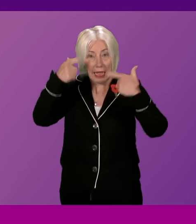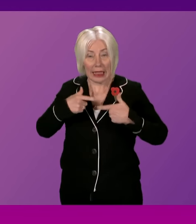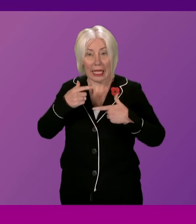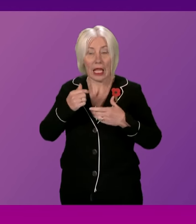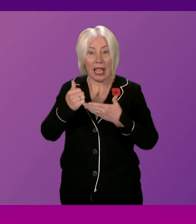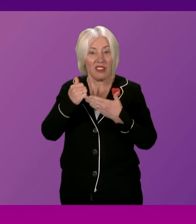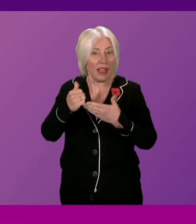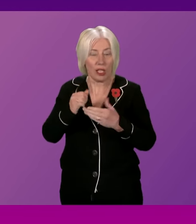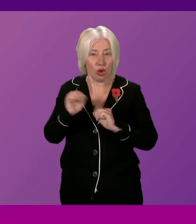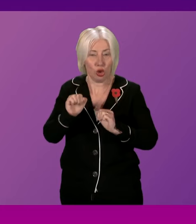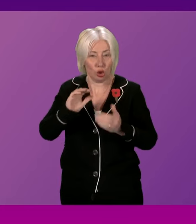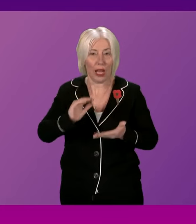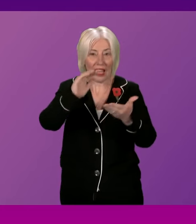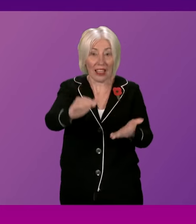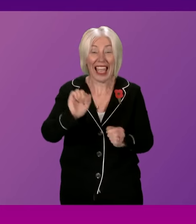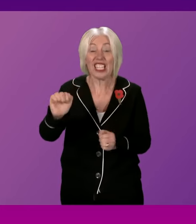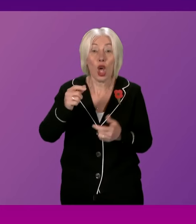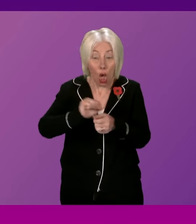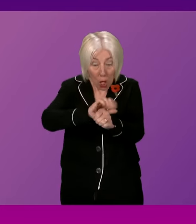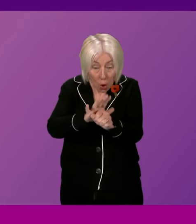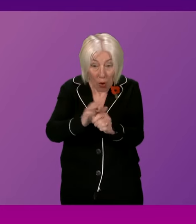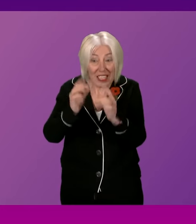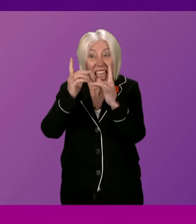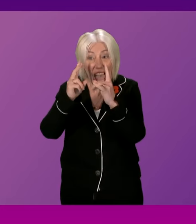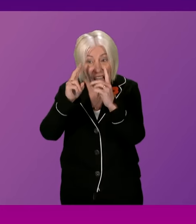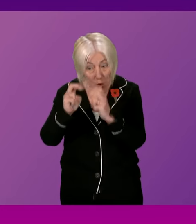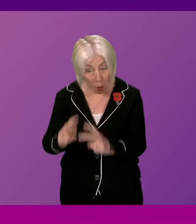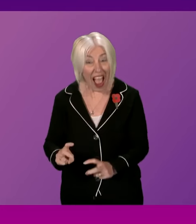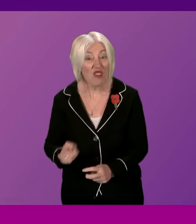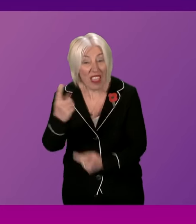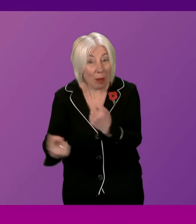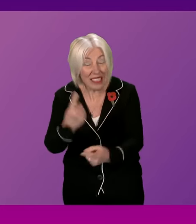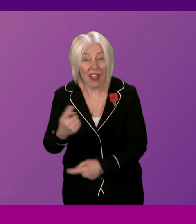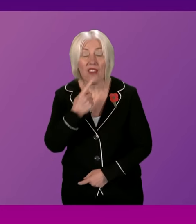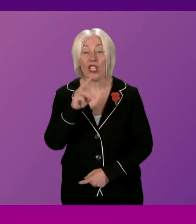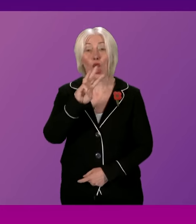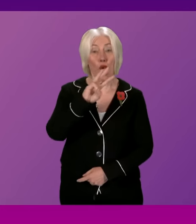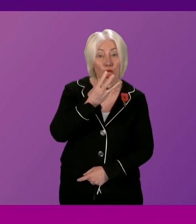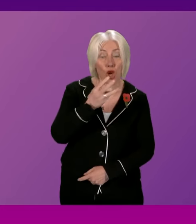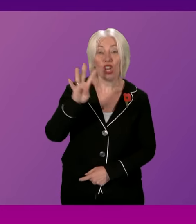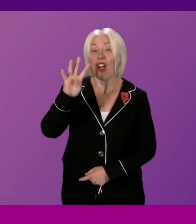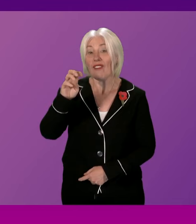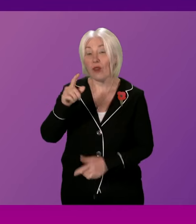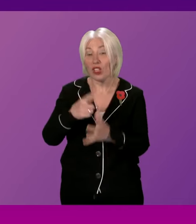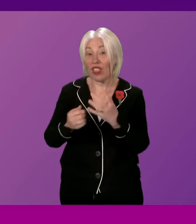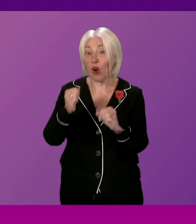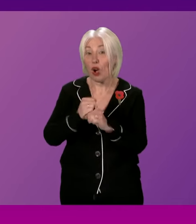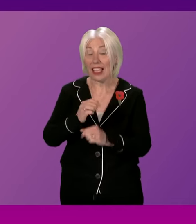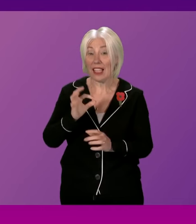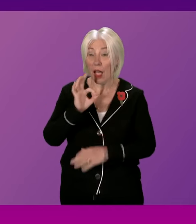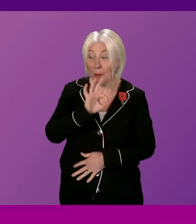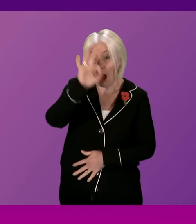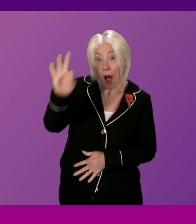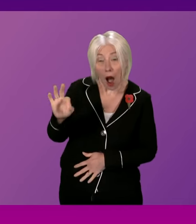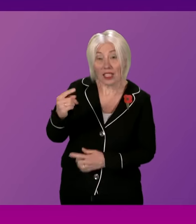redacted and not handed over. It's the COVID inquiry on the 3rd and the 14th of August, asking for the information and still not